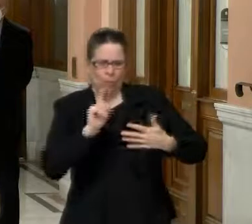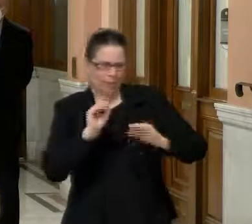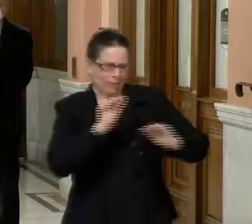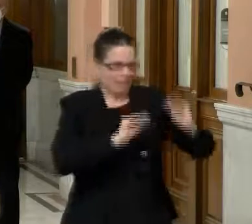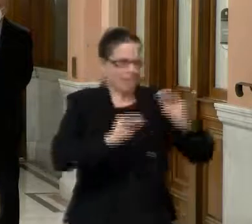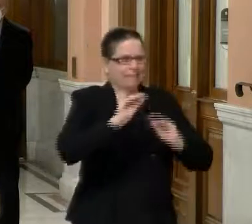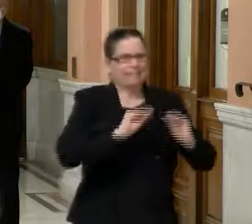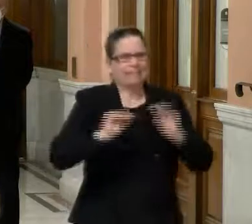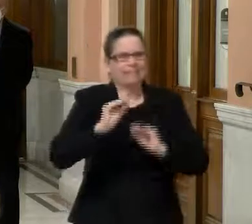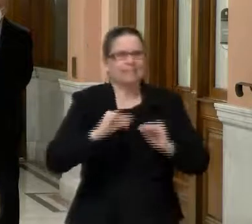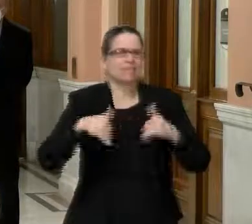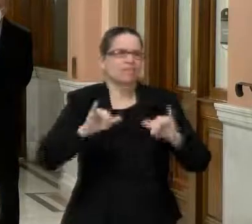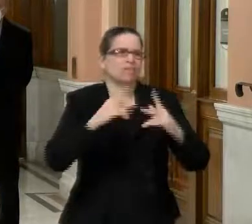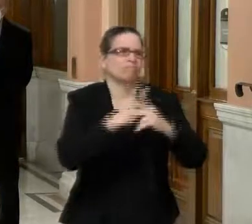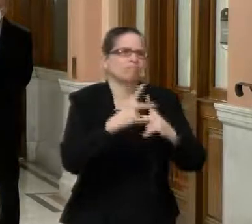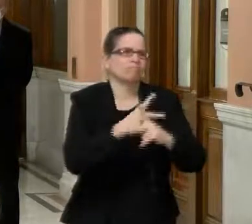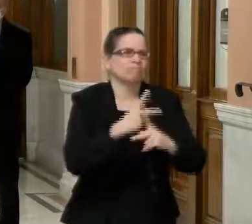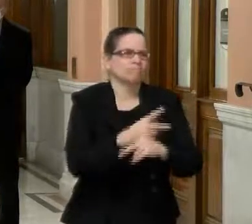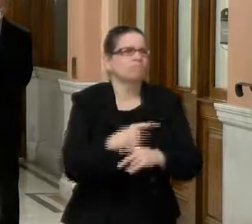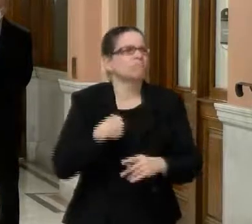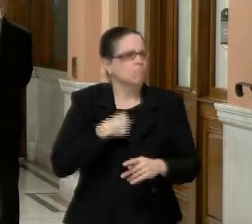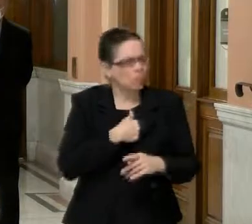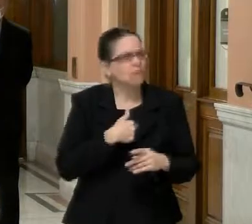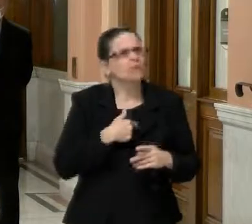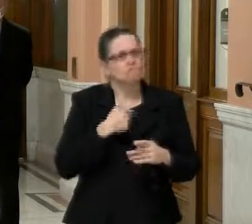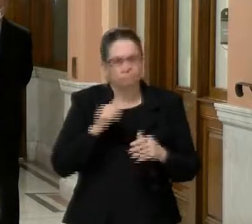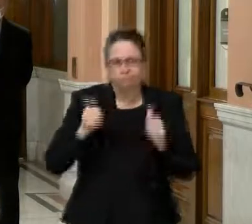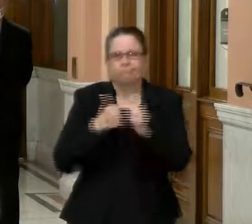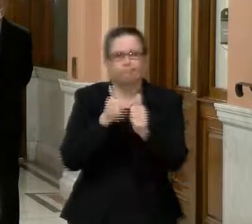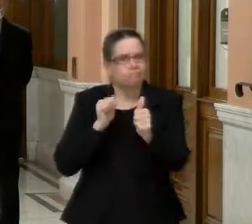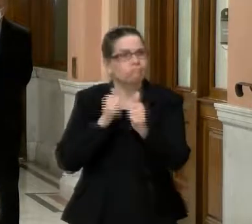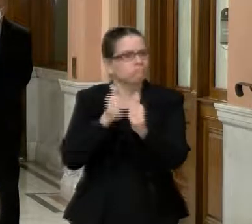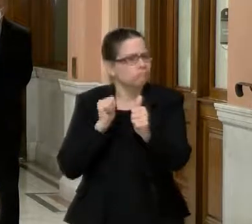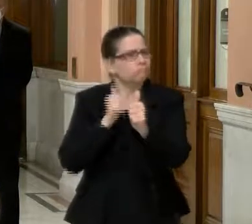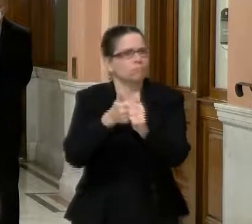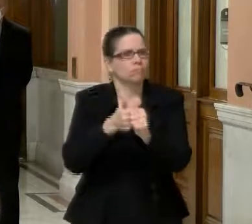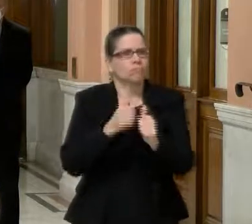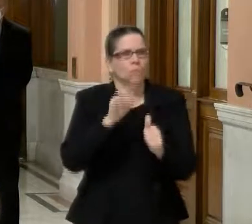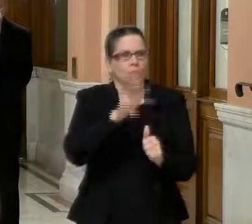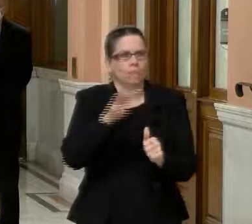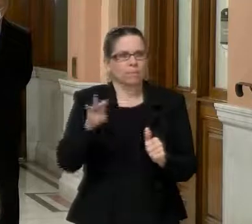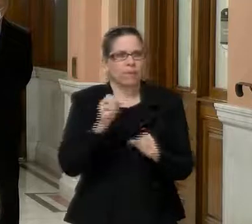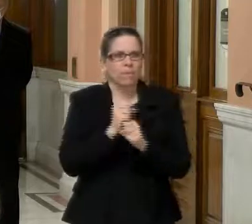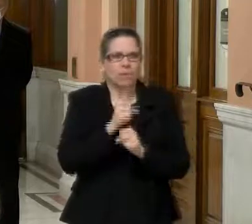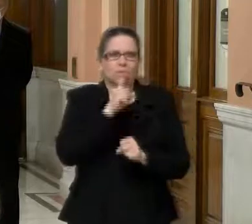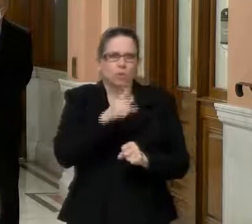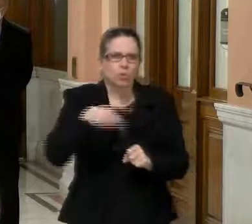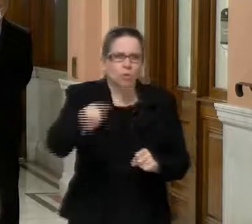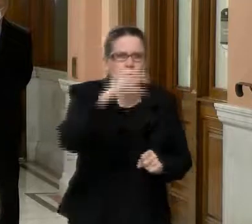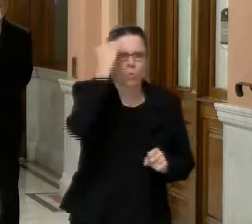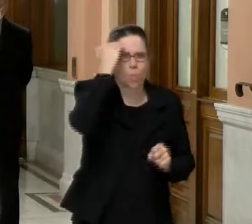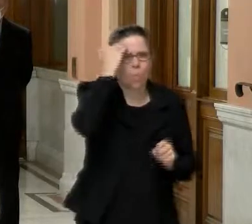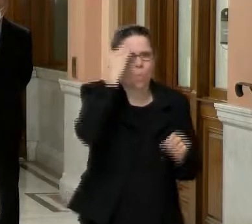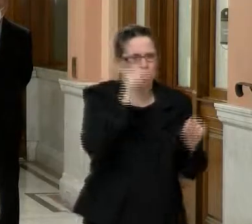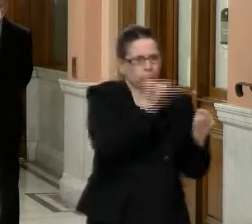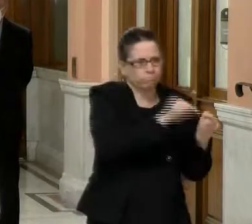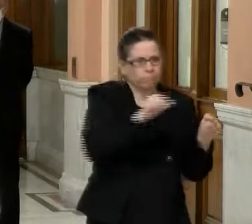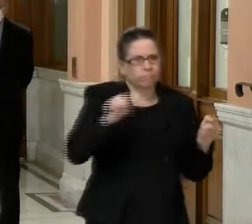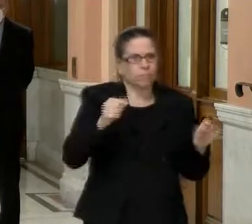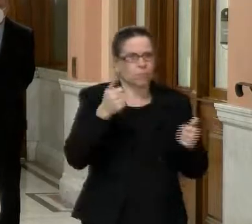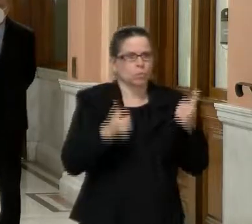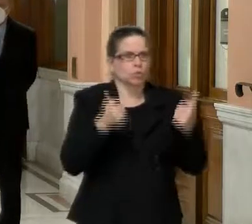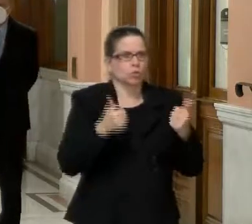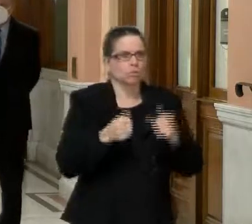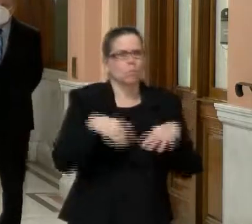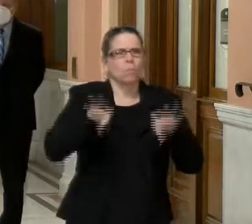And so that's always being updated and refined as they, uh, clarify who belongs where. And so folks should constantly check